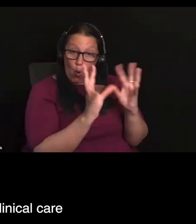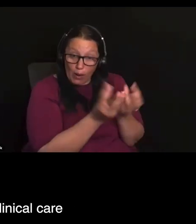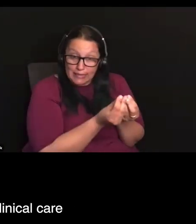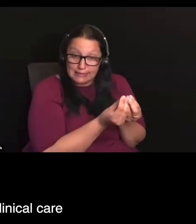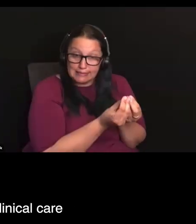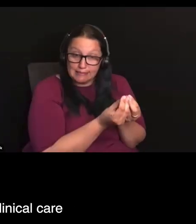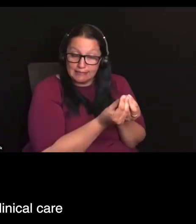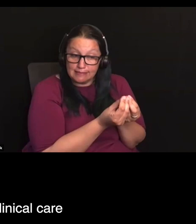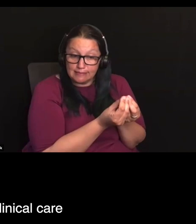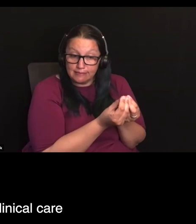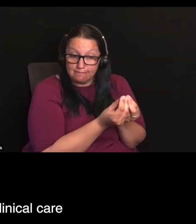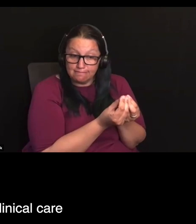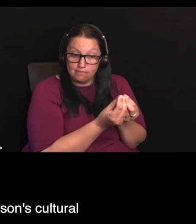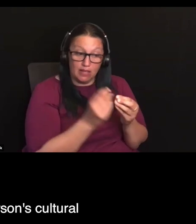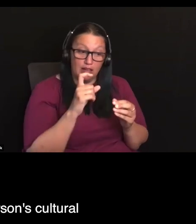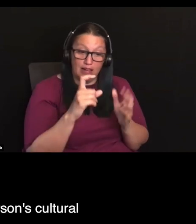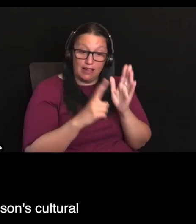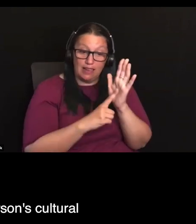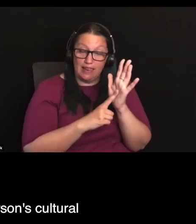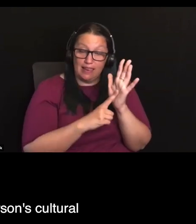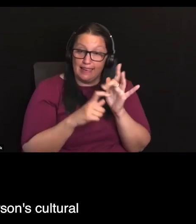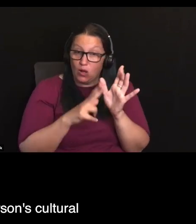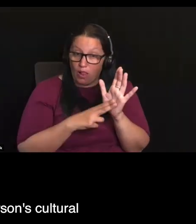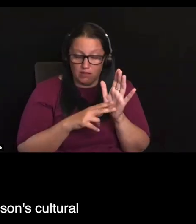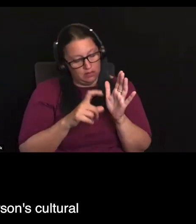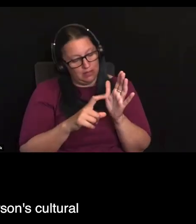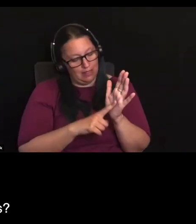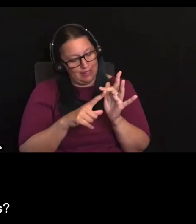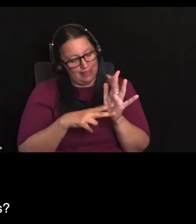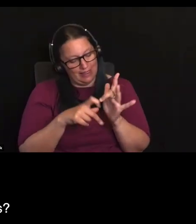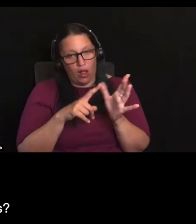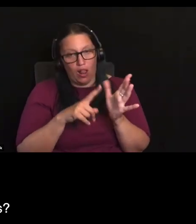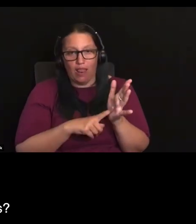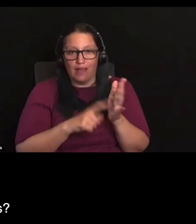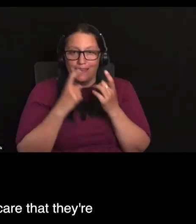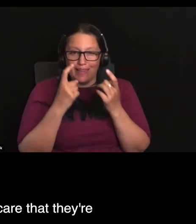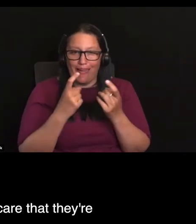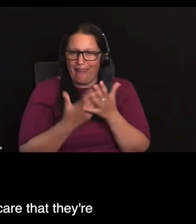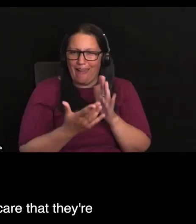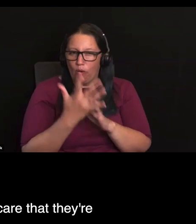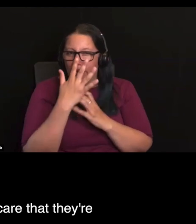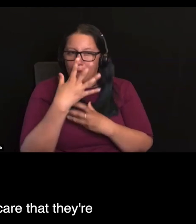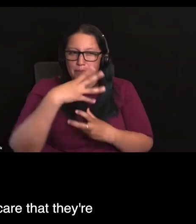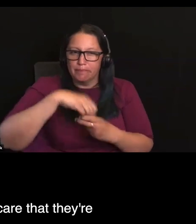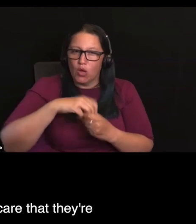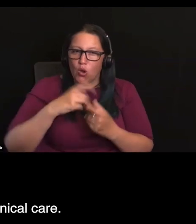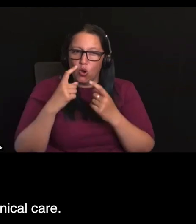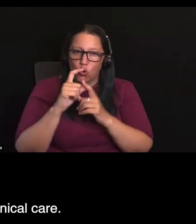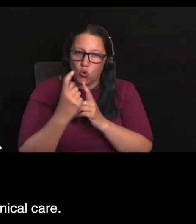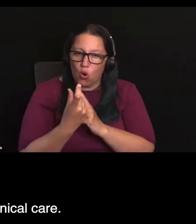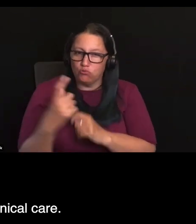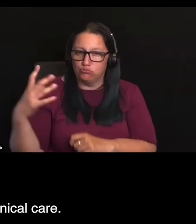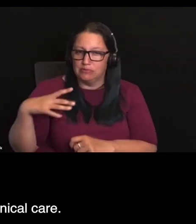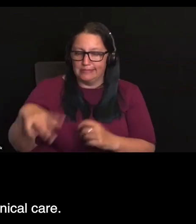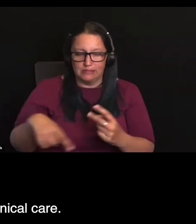as part of clinical care, providers will integrate the person's cultural and spiritual needs. So not just in the other types of care that they're delivering,